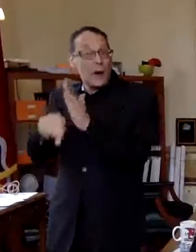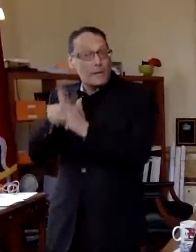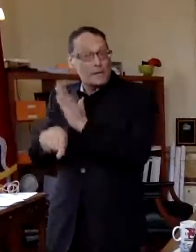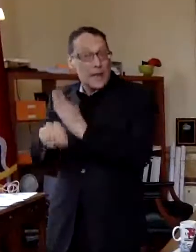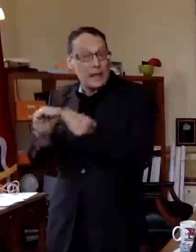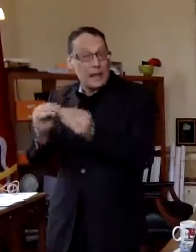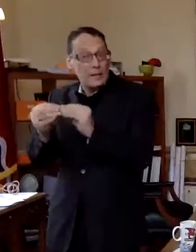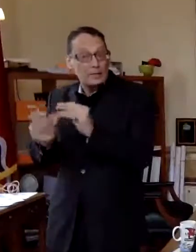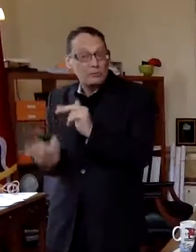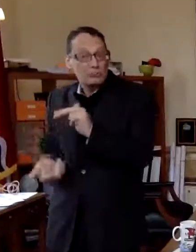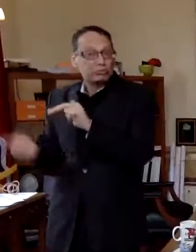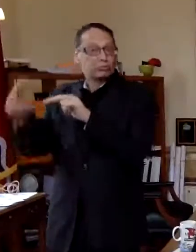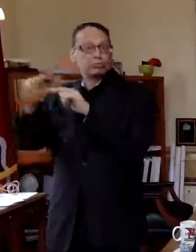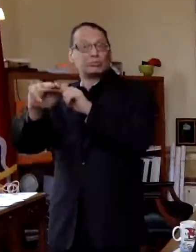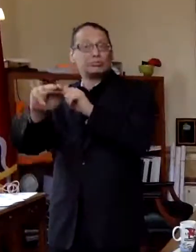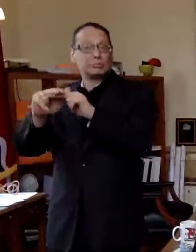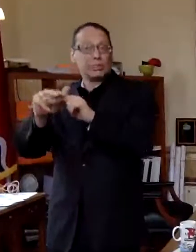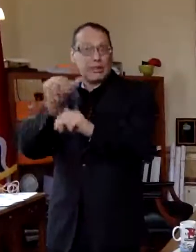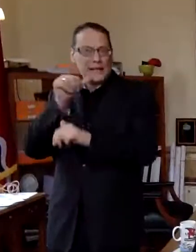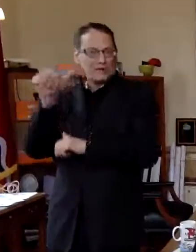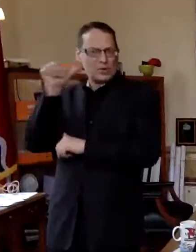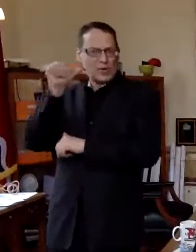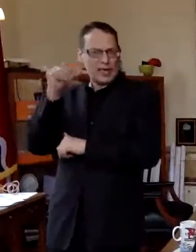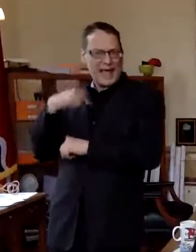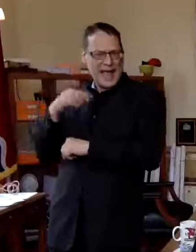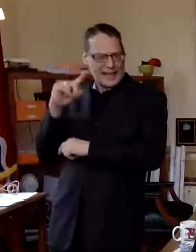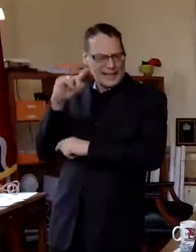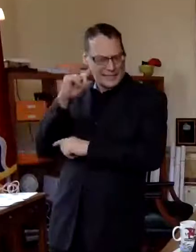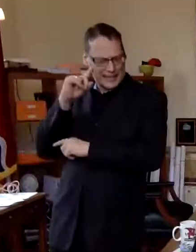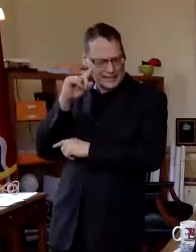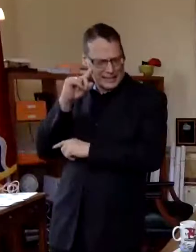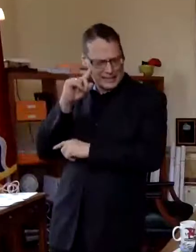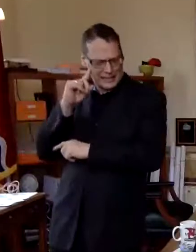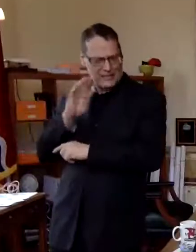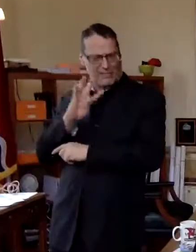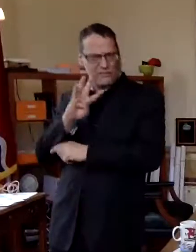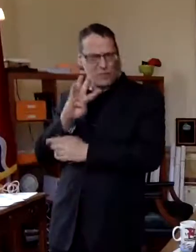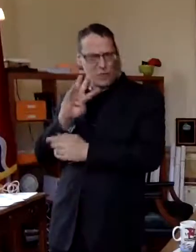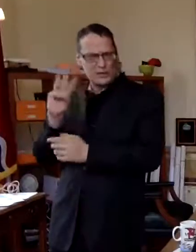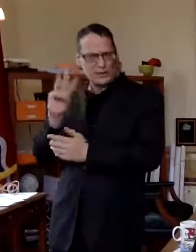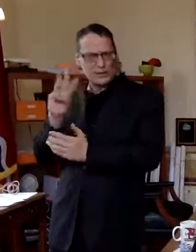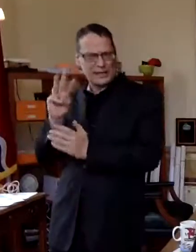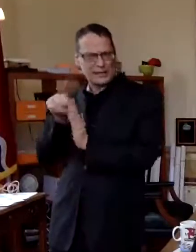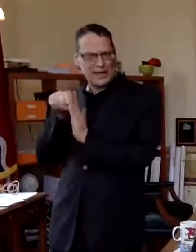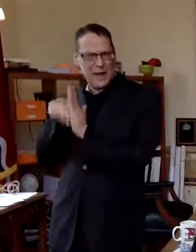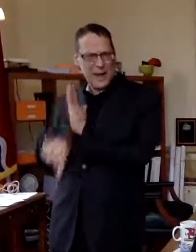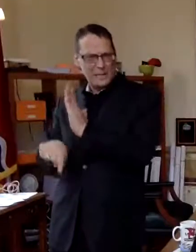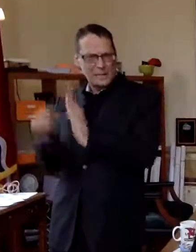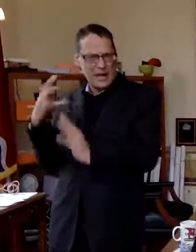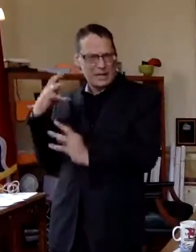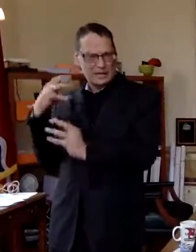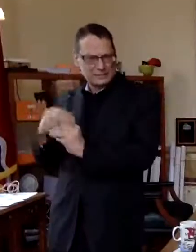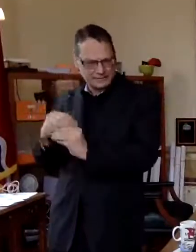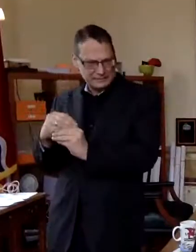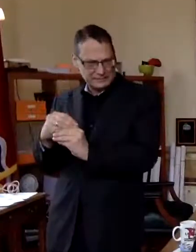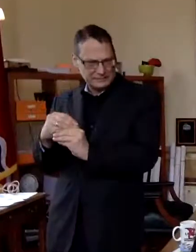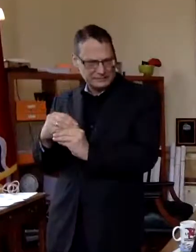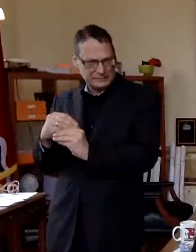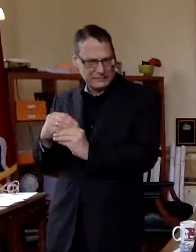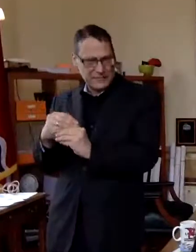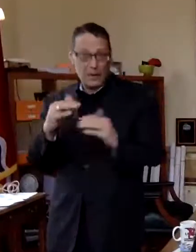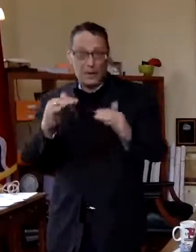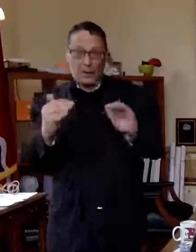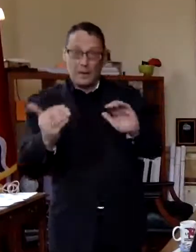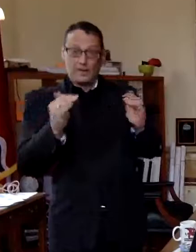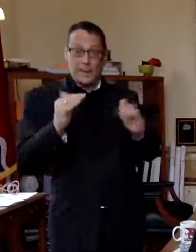this is lot this is yesterday's number i think it's still a good number though we had 46 homicides year to date yesterday as compared